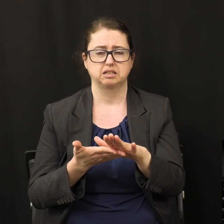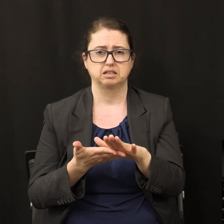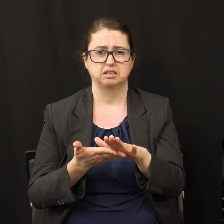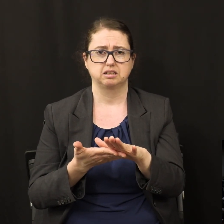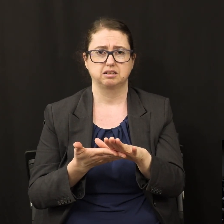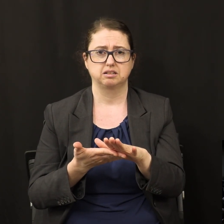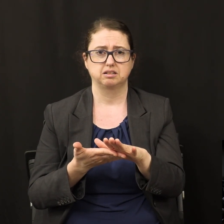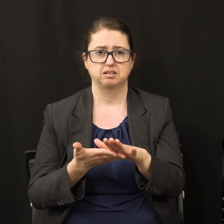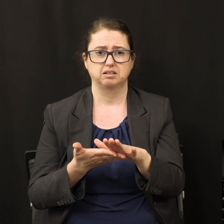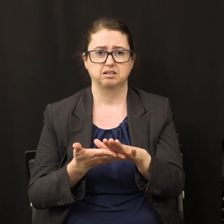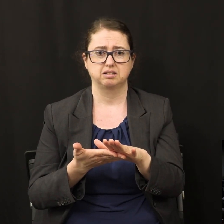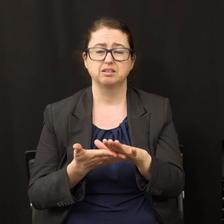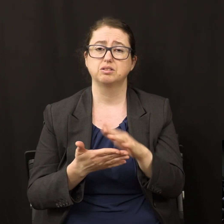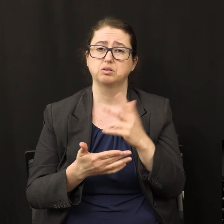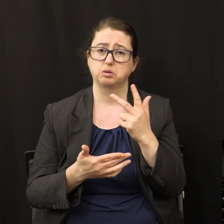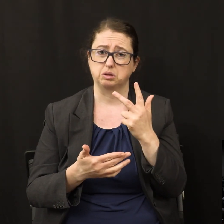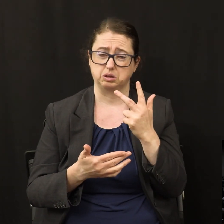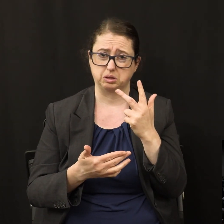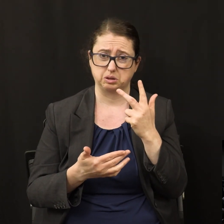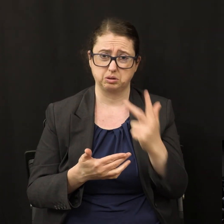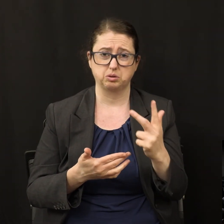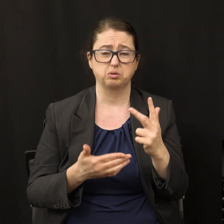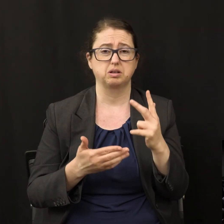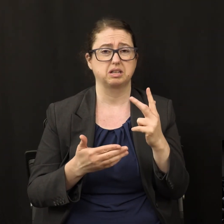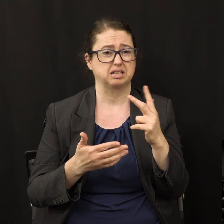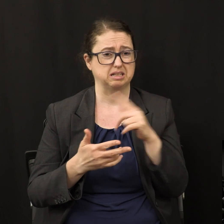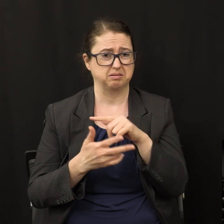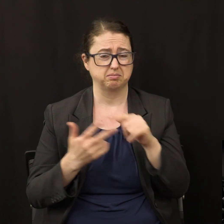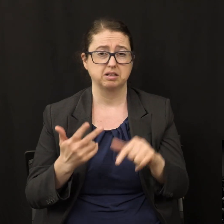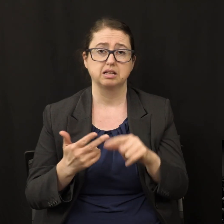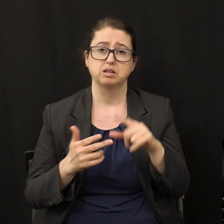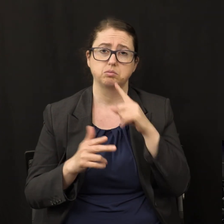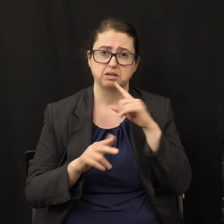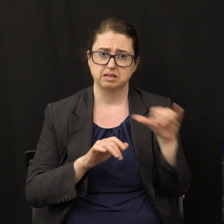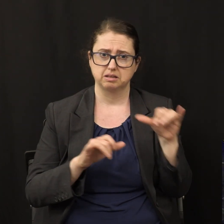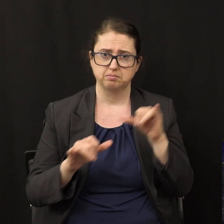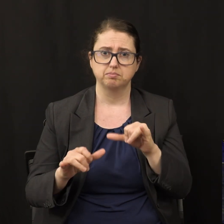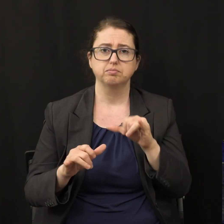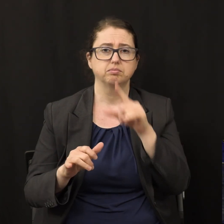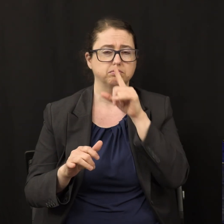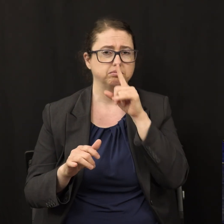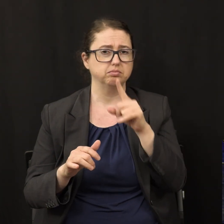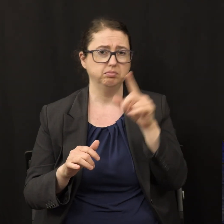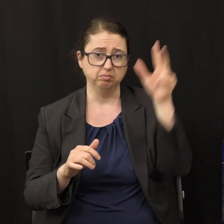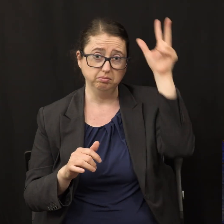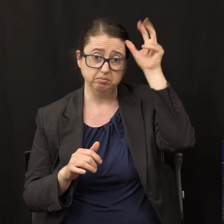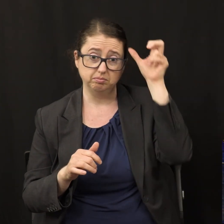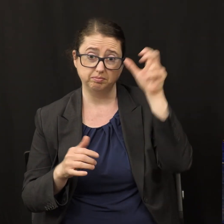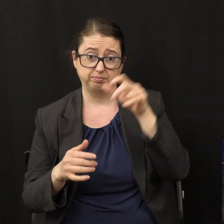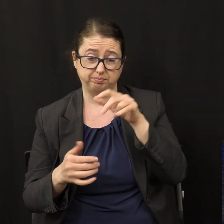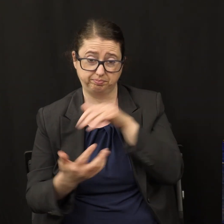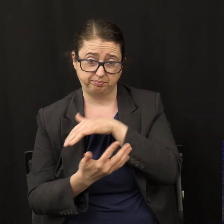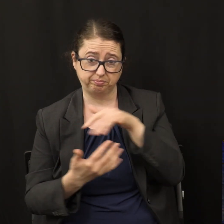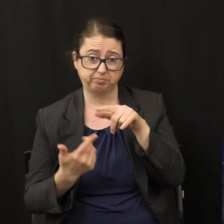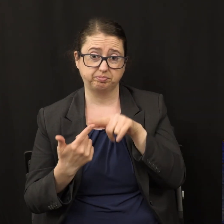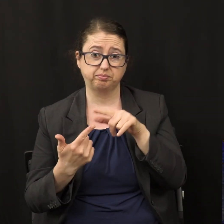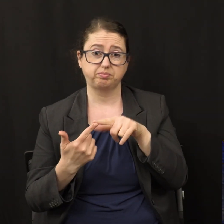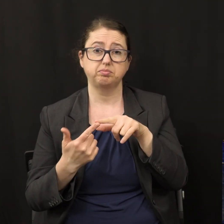synonymous expressions in other words it's the same thing to say dwelling place of demons prison for every foul spirit